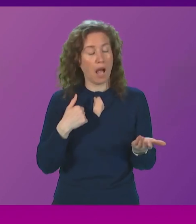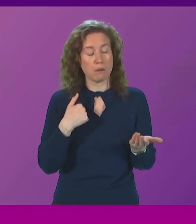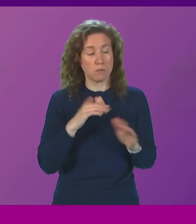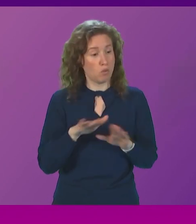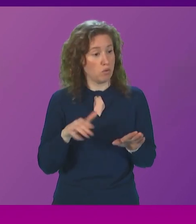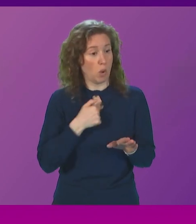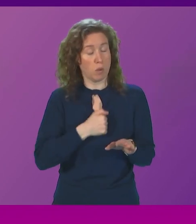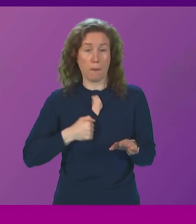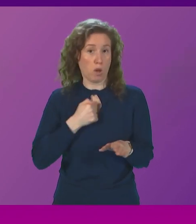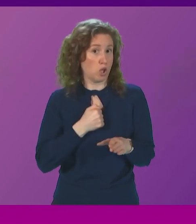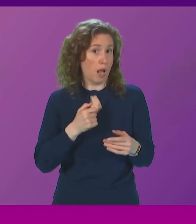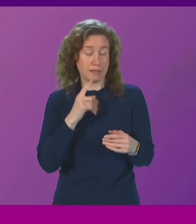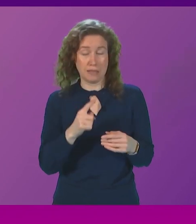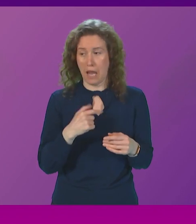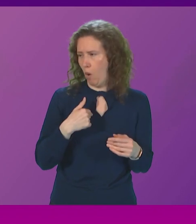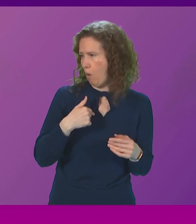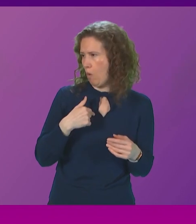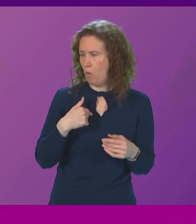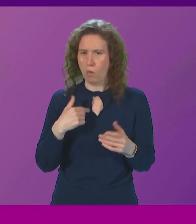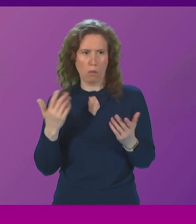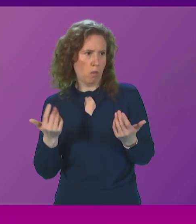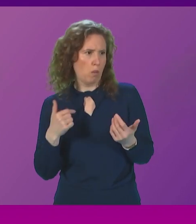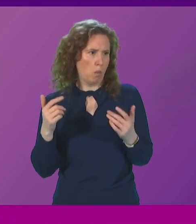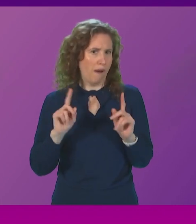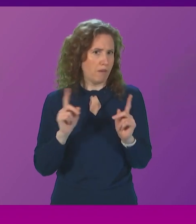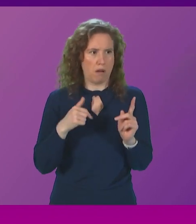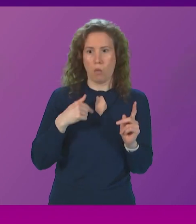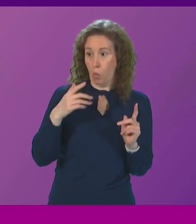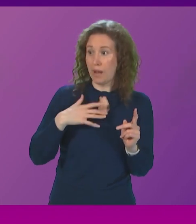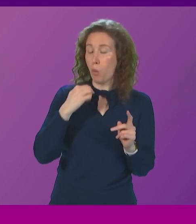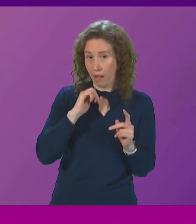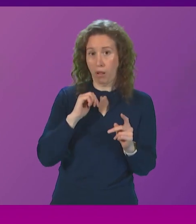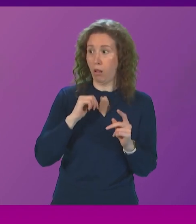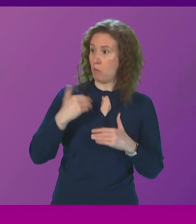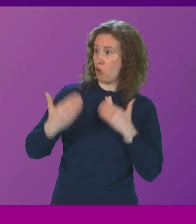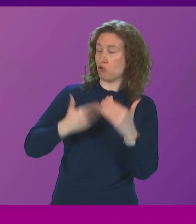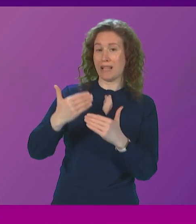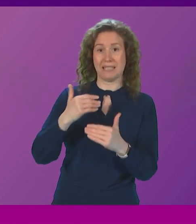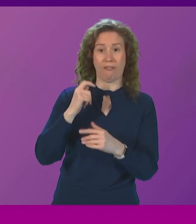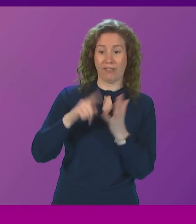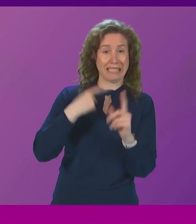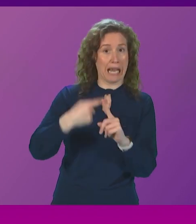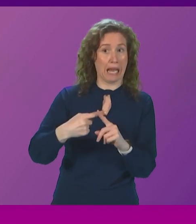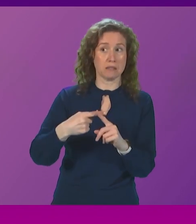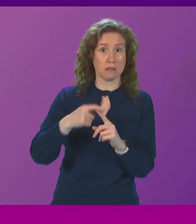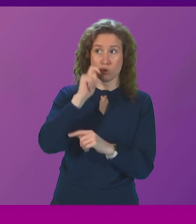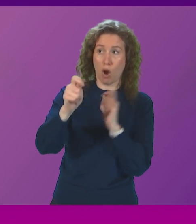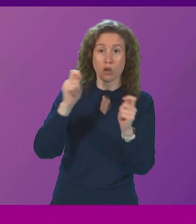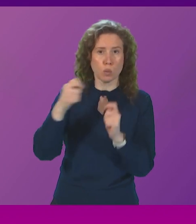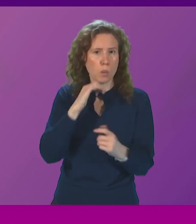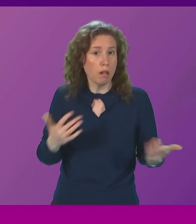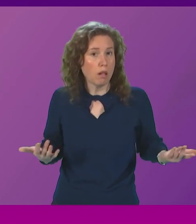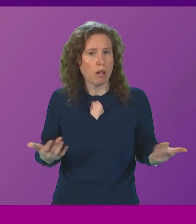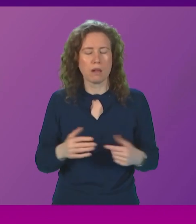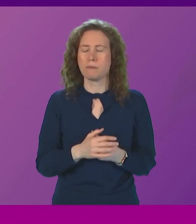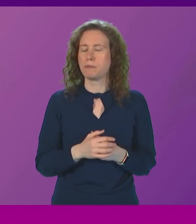apology whatsoever to say that I believe in progressive taxation I hope that's a call that Labour can back to question question question five